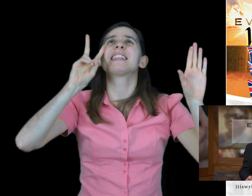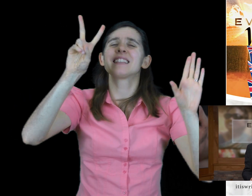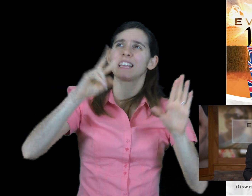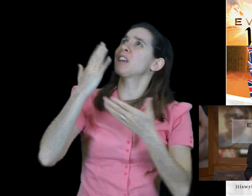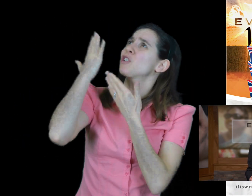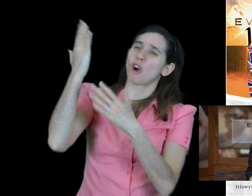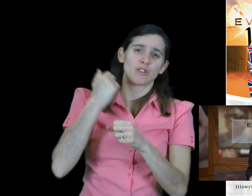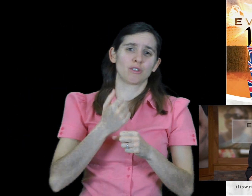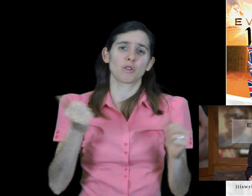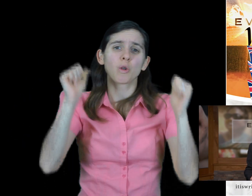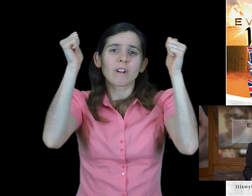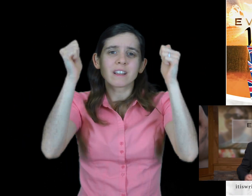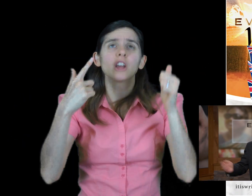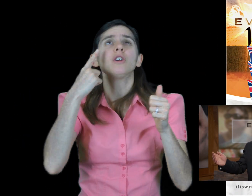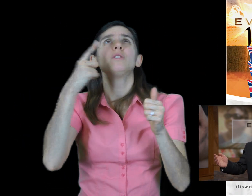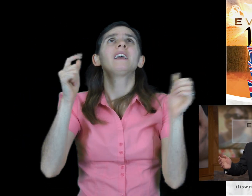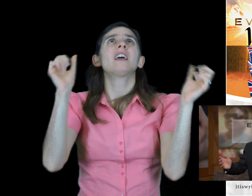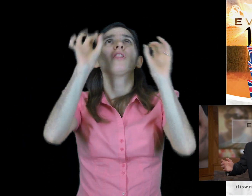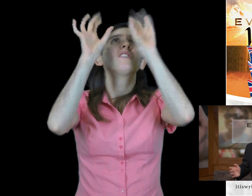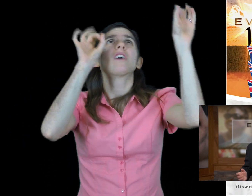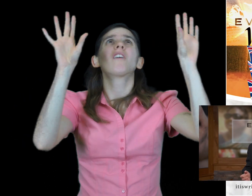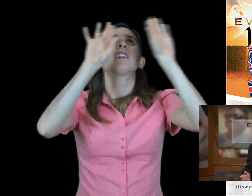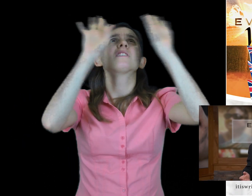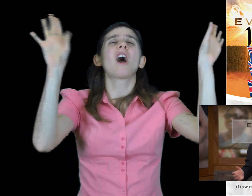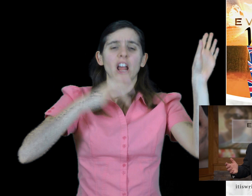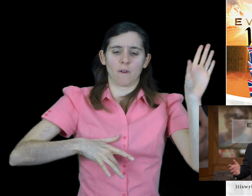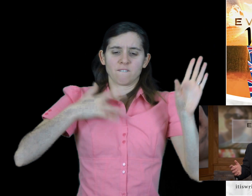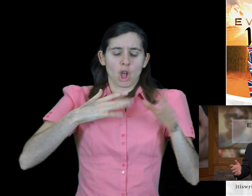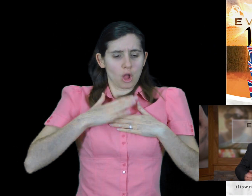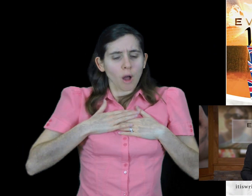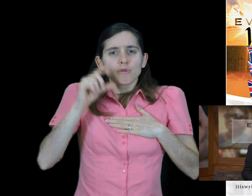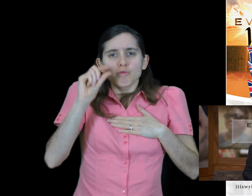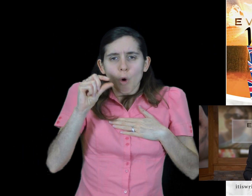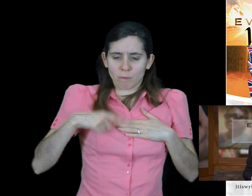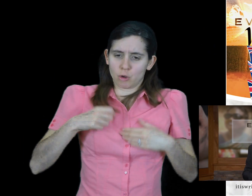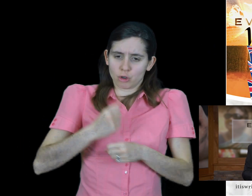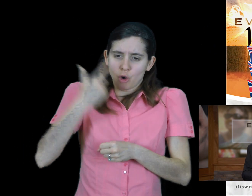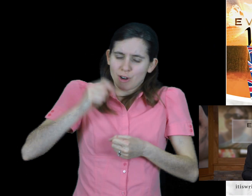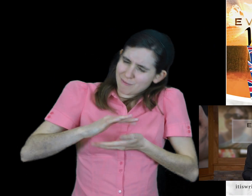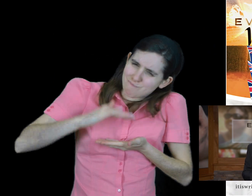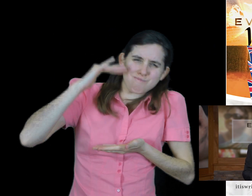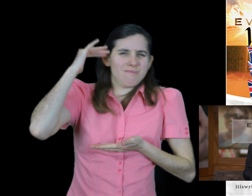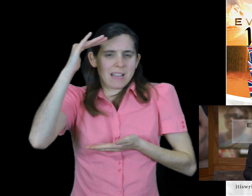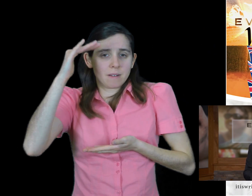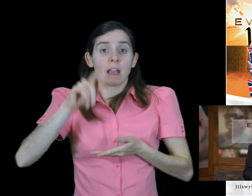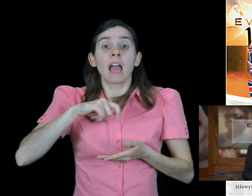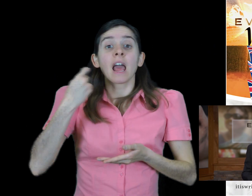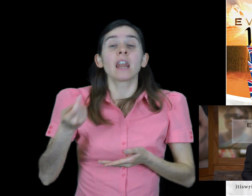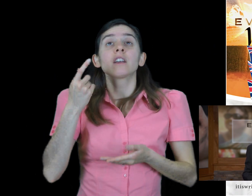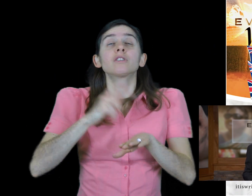see the starry sky, and you feel small because God is so big. Next time you see the sun shining, the stars twinkling, remember what